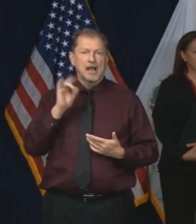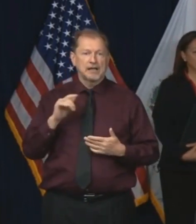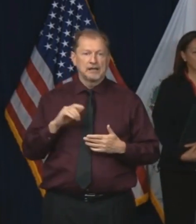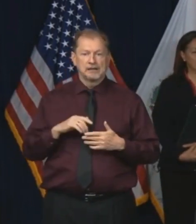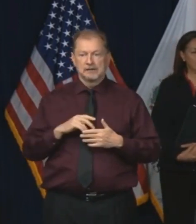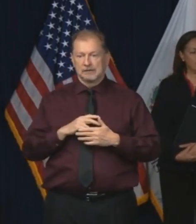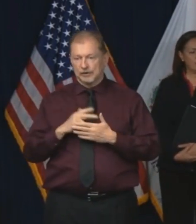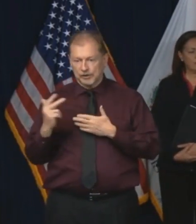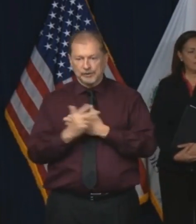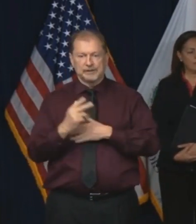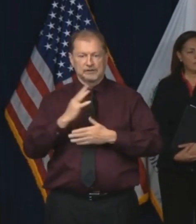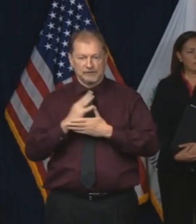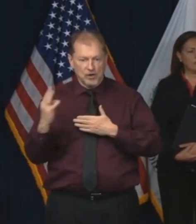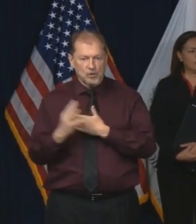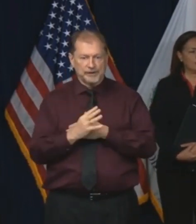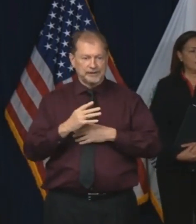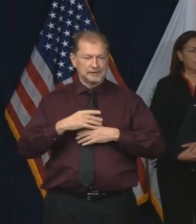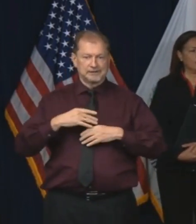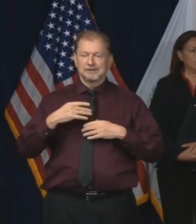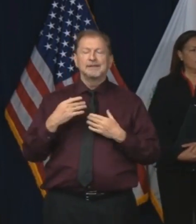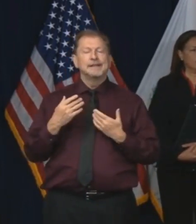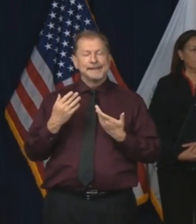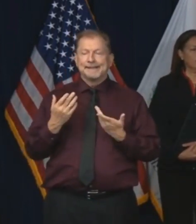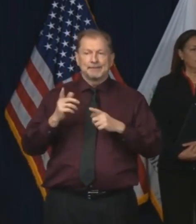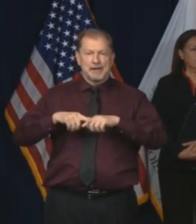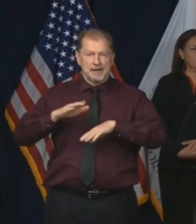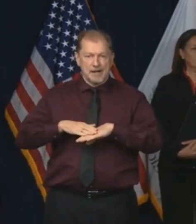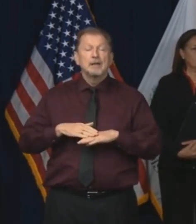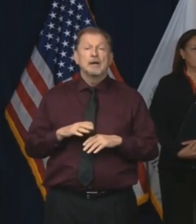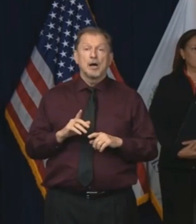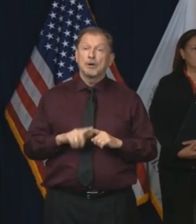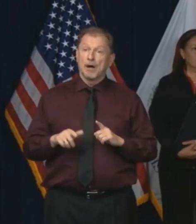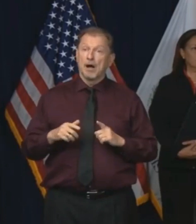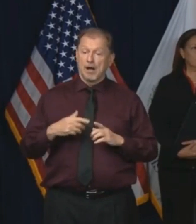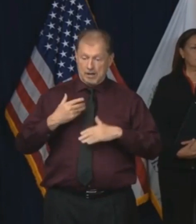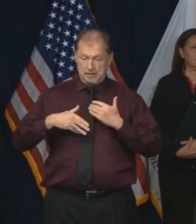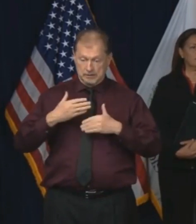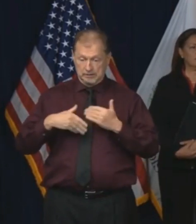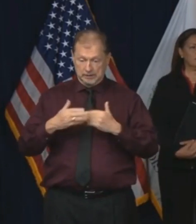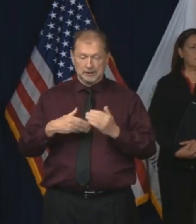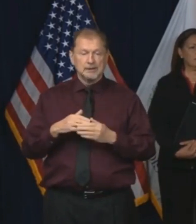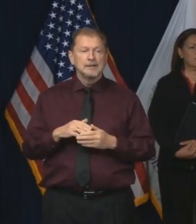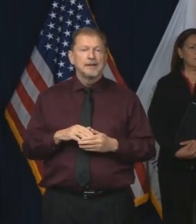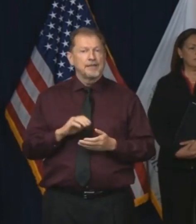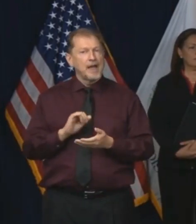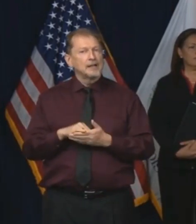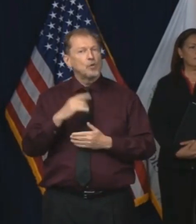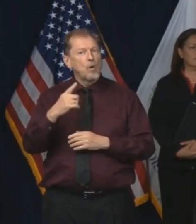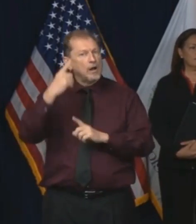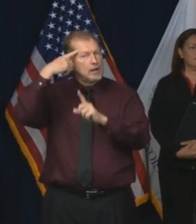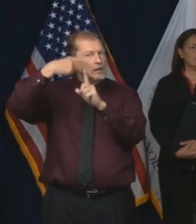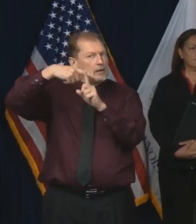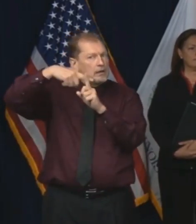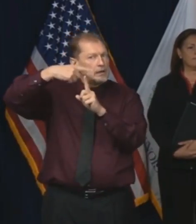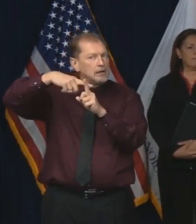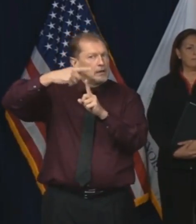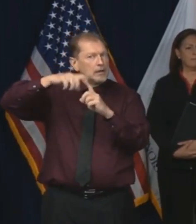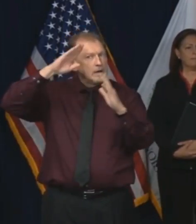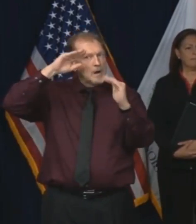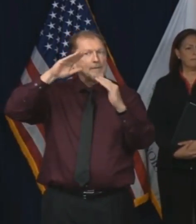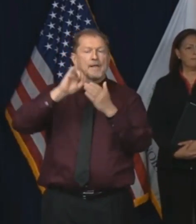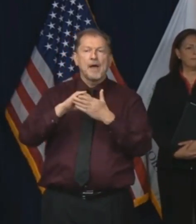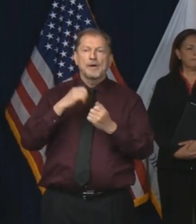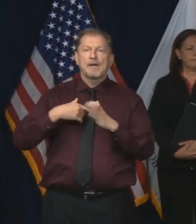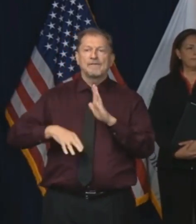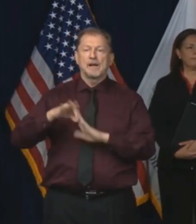now we'll be able to do this in mass form, but suffice to say, I think as one of the glimmers of hope here is that we'll be able to